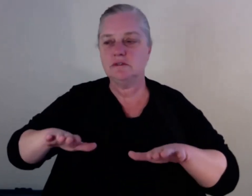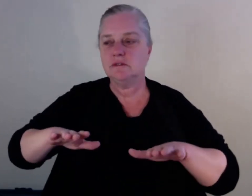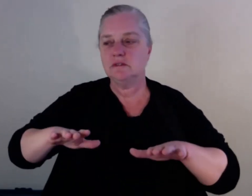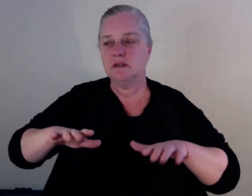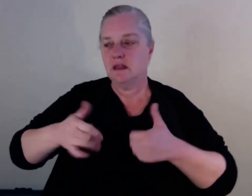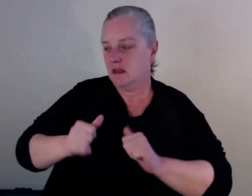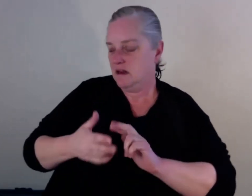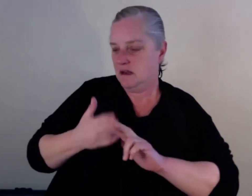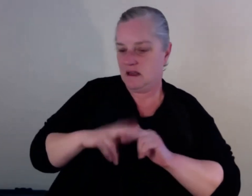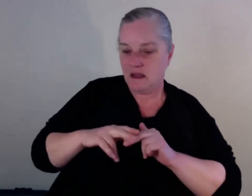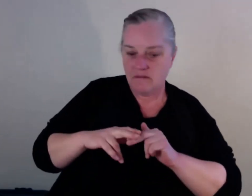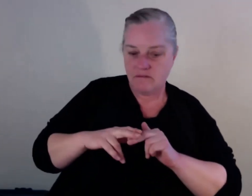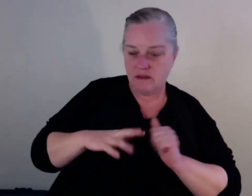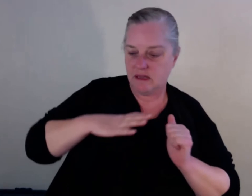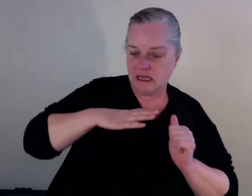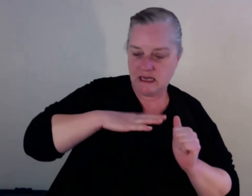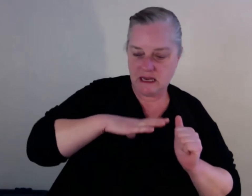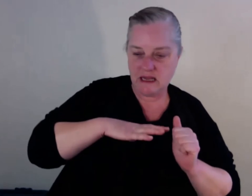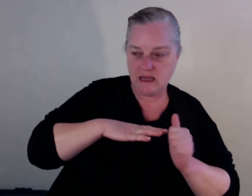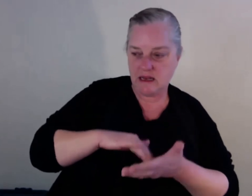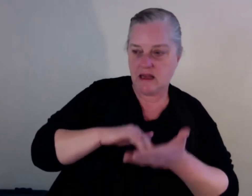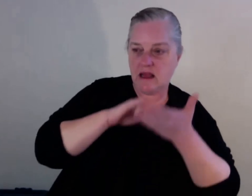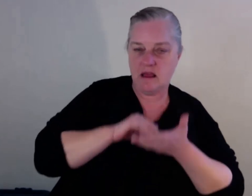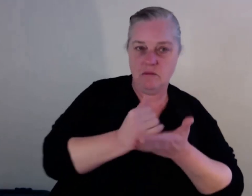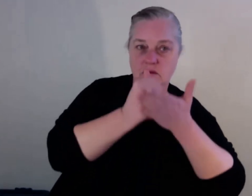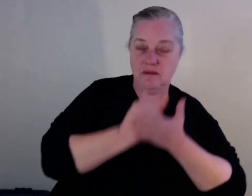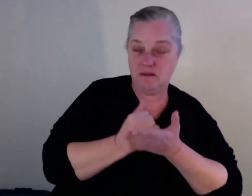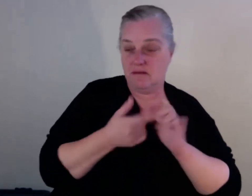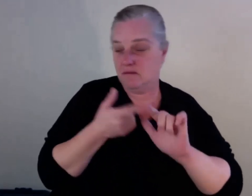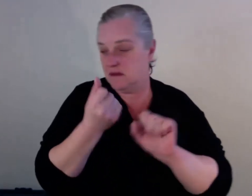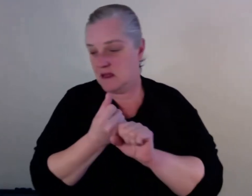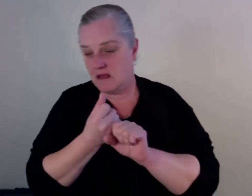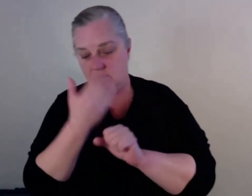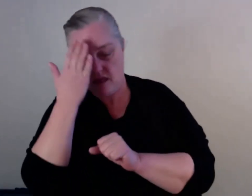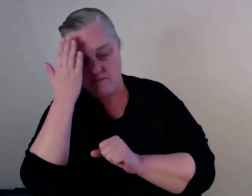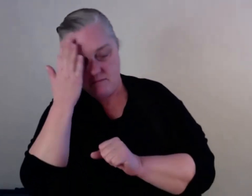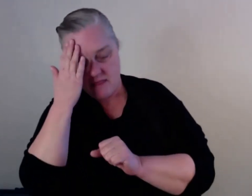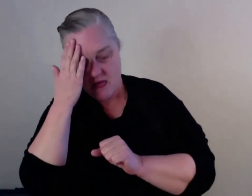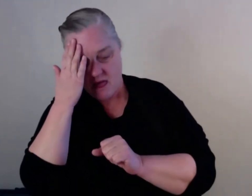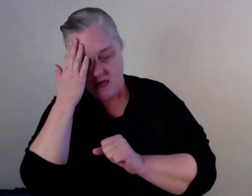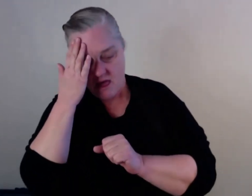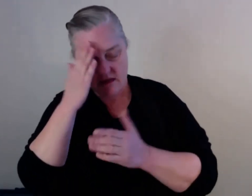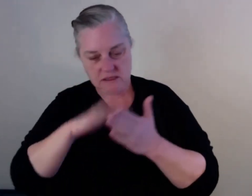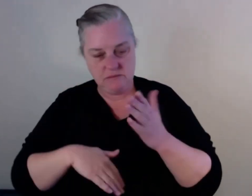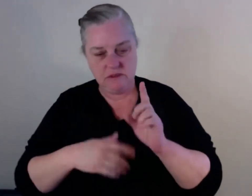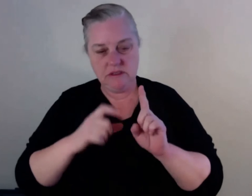a scenario of a mother experiencing domestic violence, who's using to cope with the way she feels, and not able to access